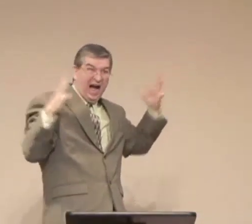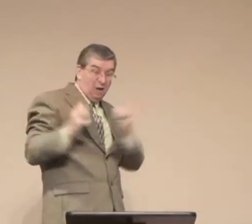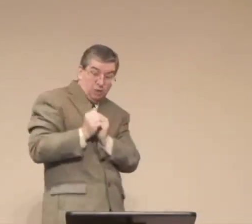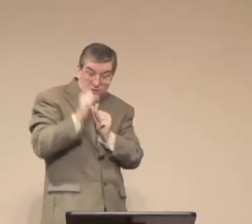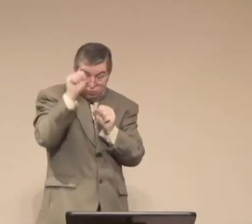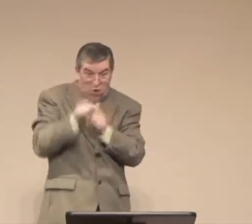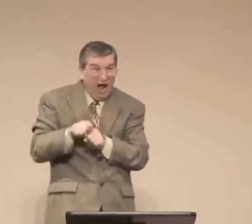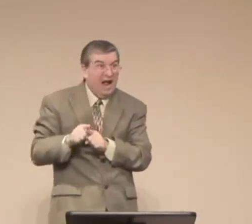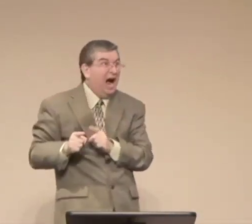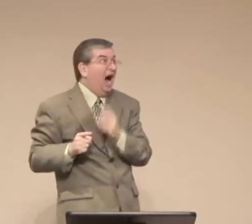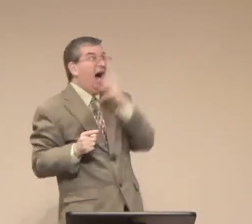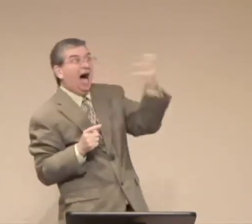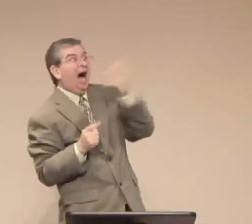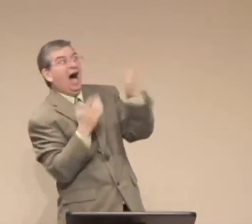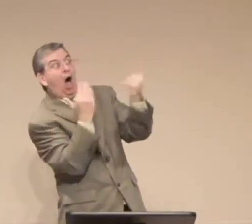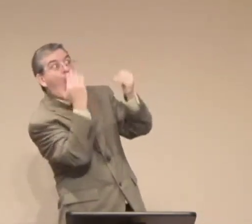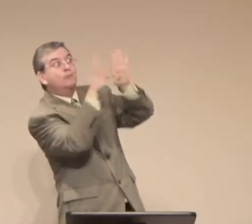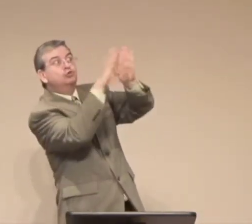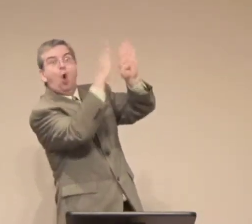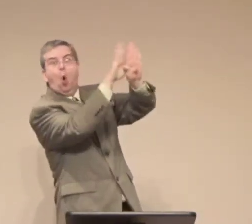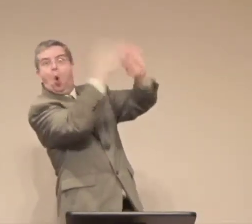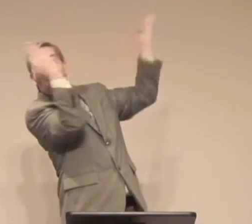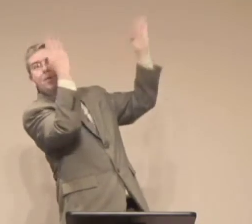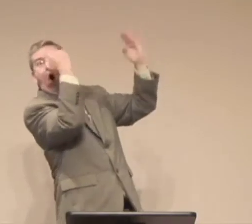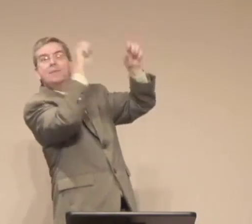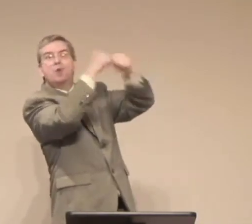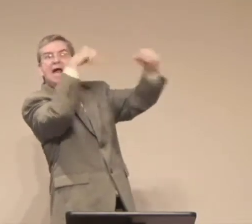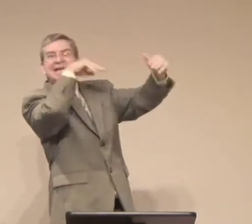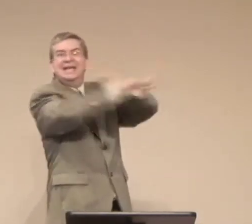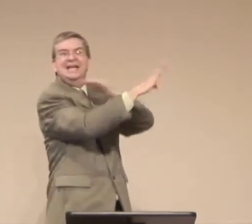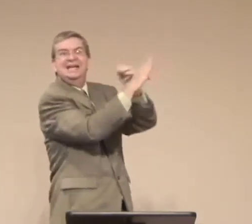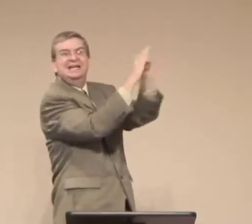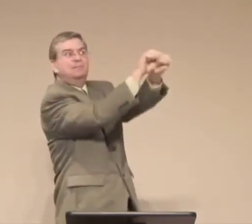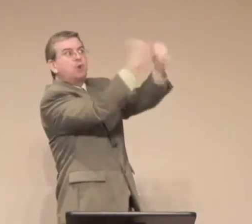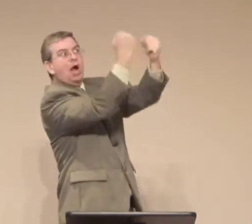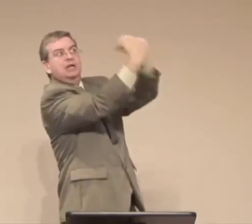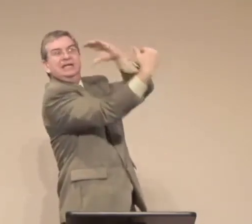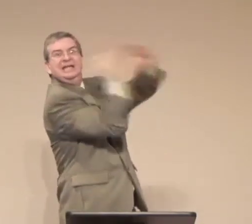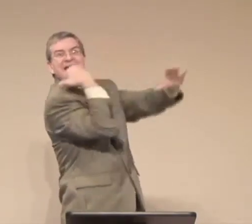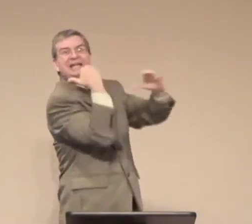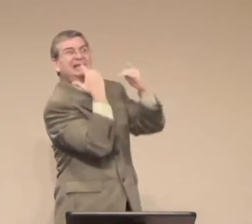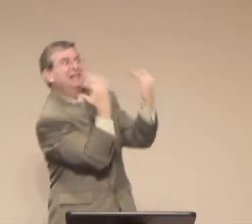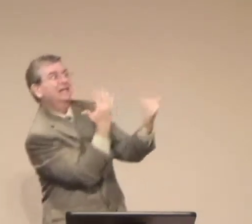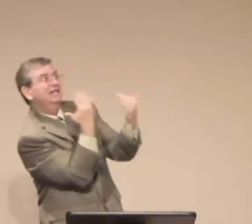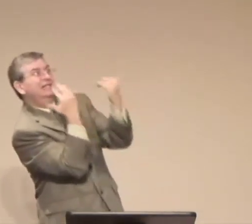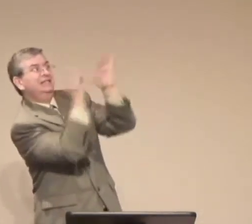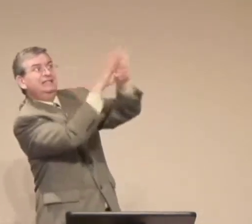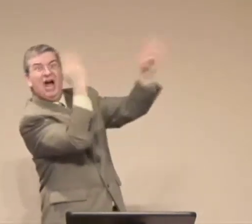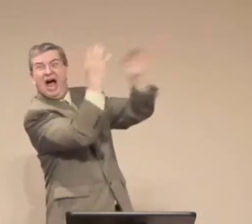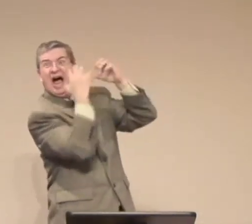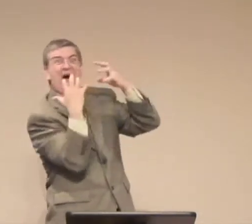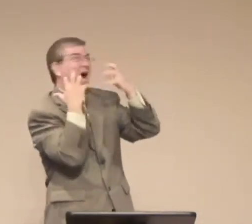screaming at the top of their lungs. And they were waiting for people to come and save them.